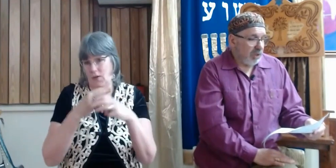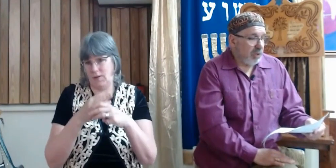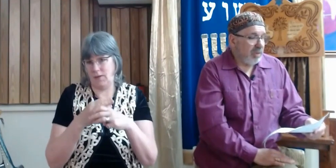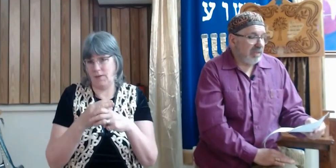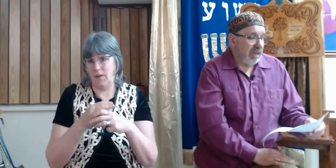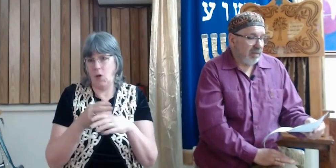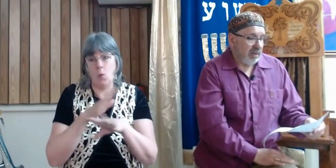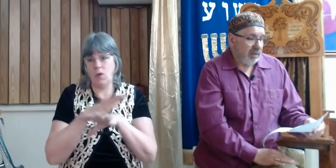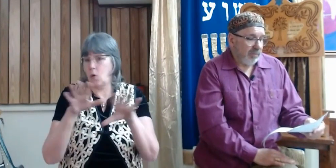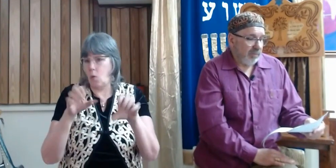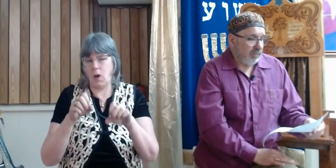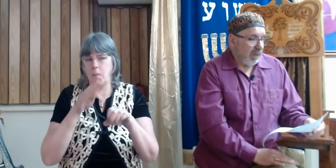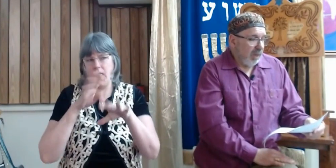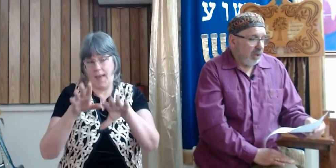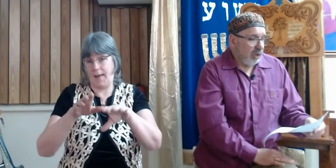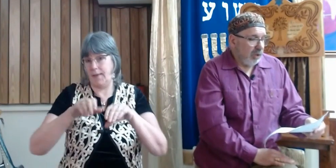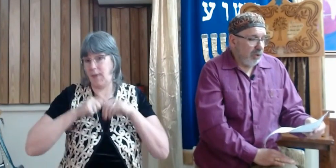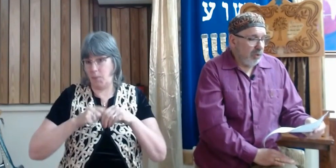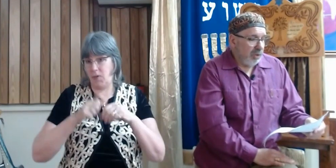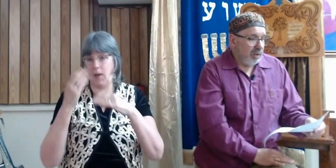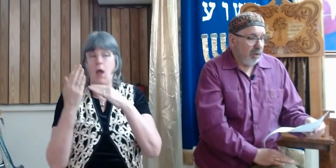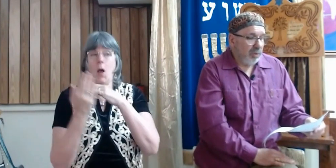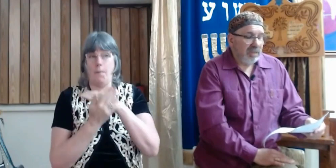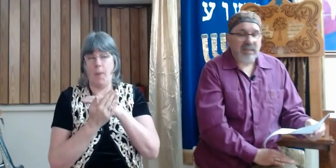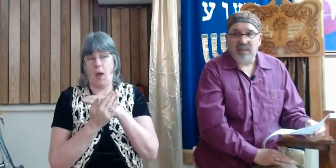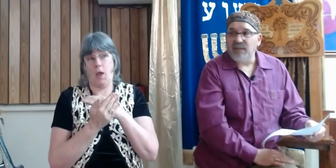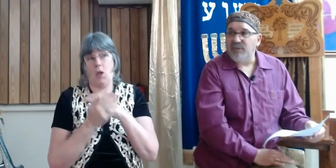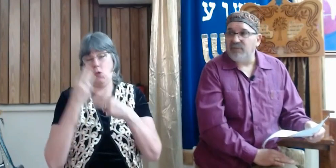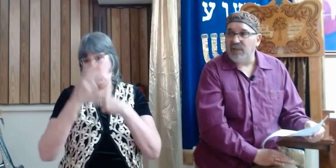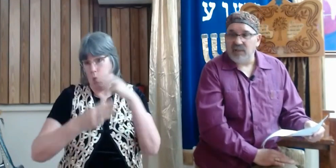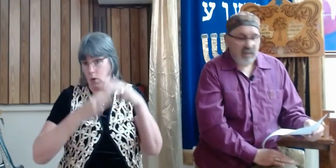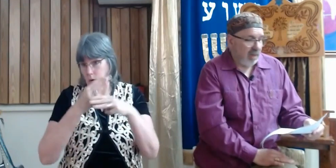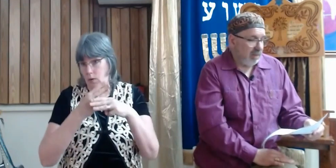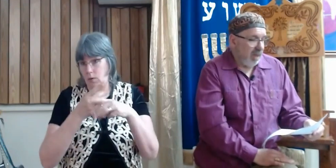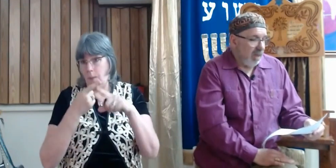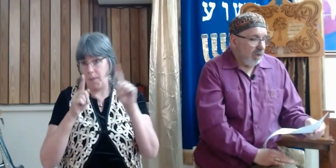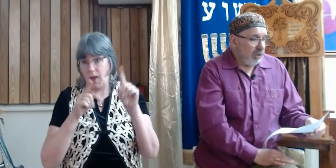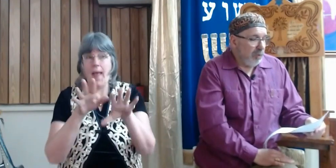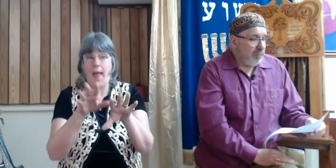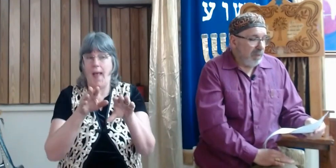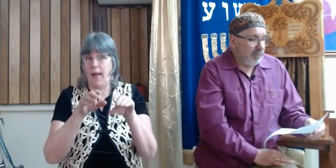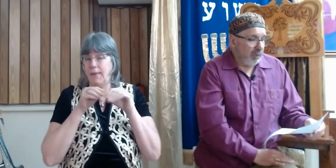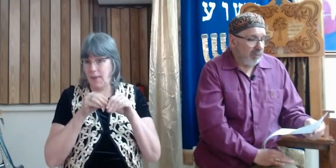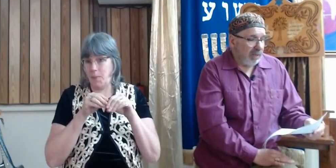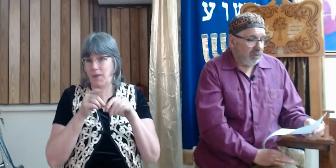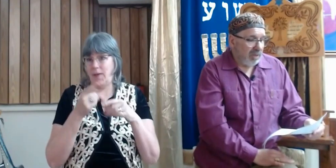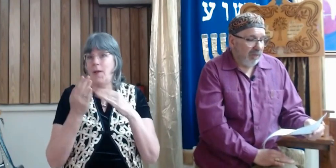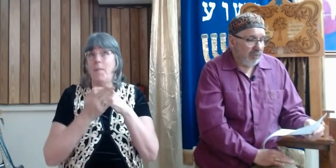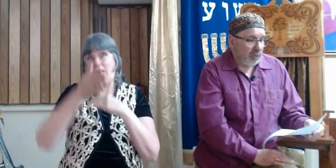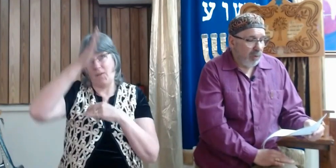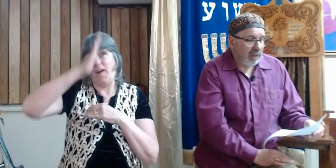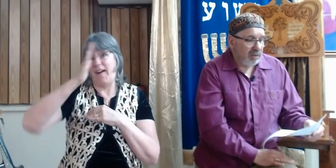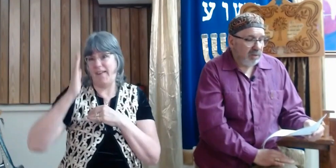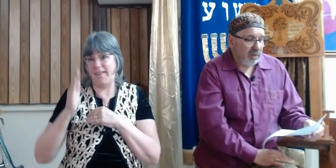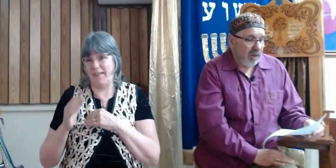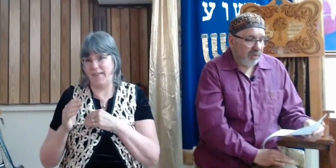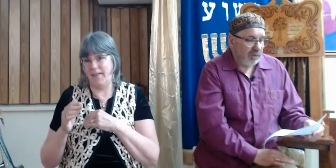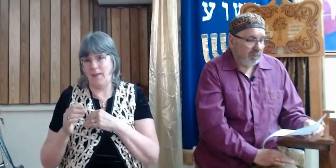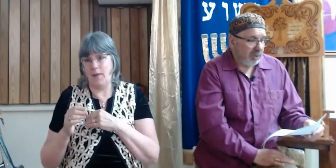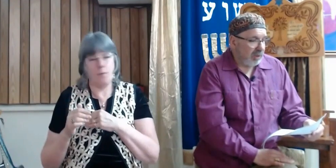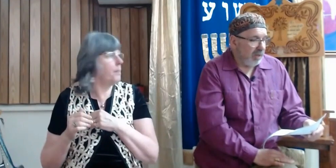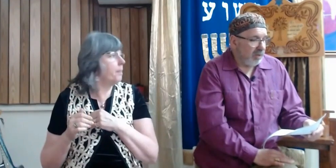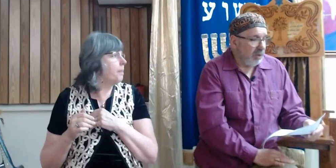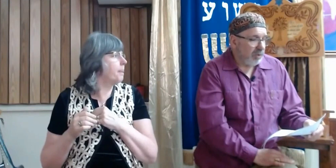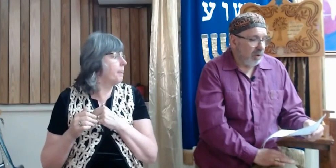Yeshua says, you in Luke 16, 15, he says, you people make yourself look righteous to